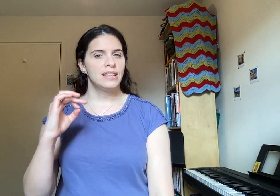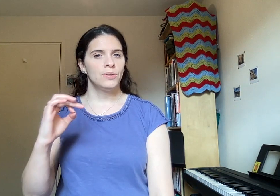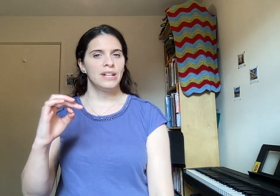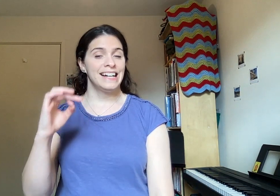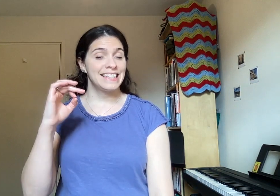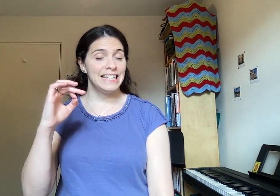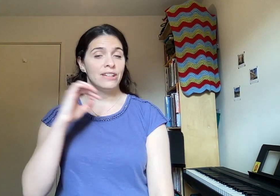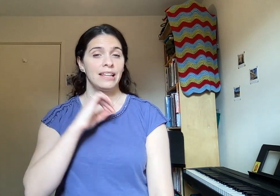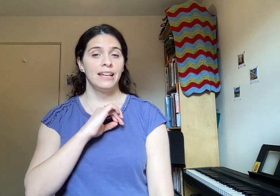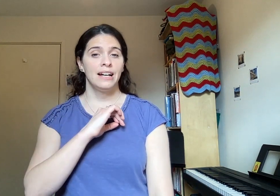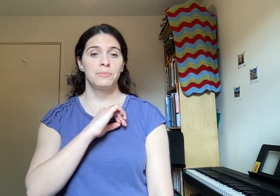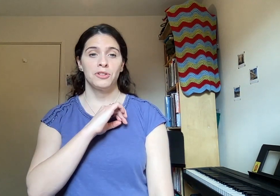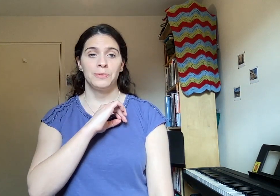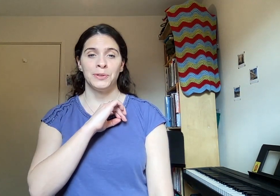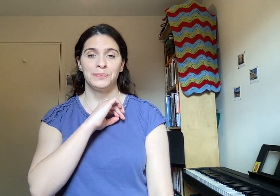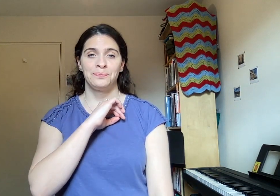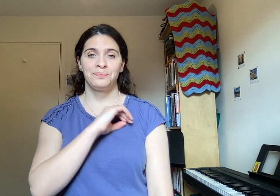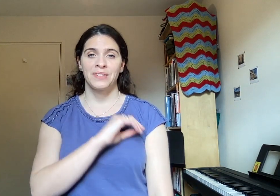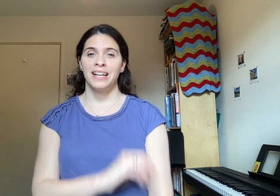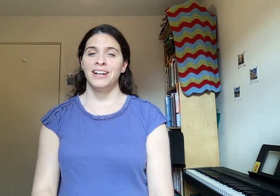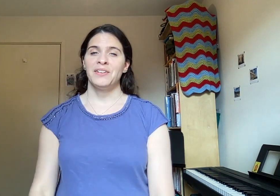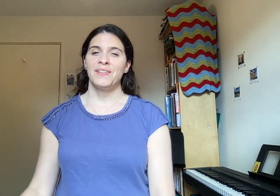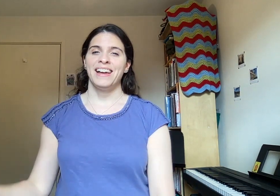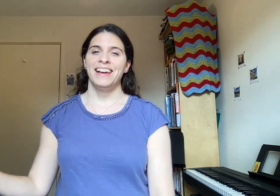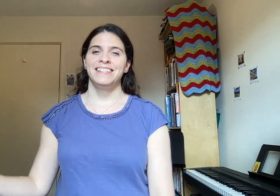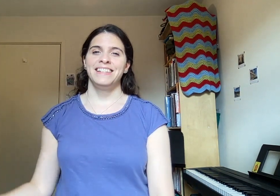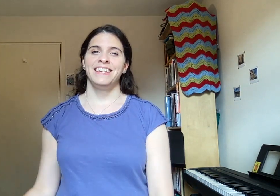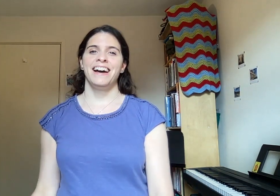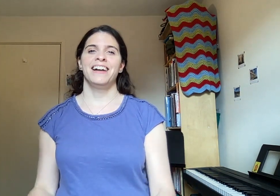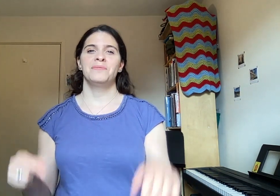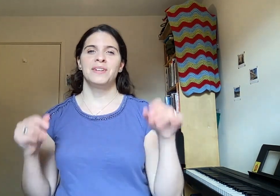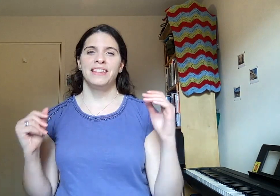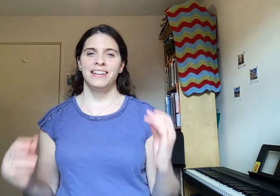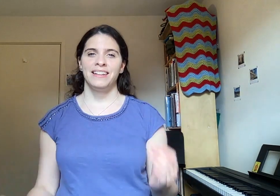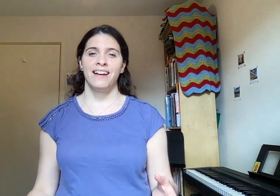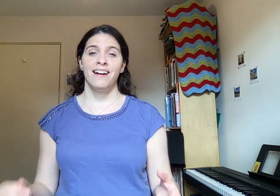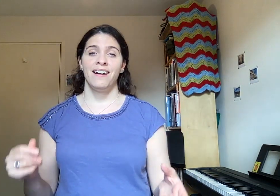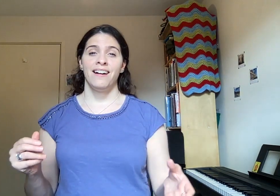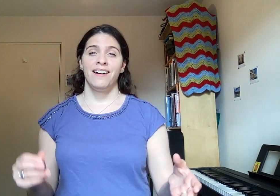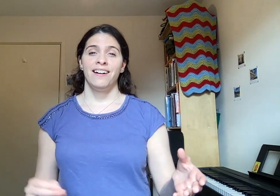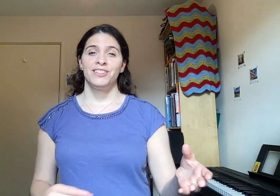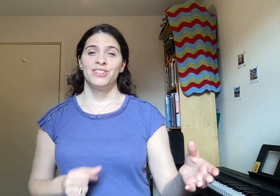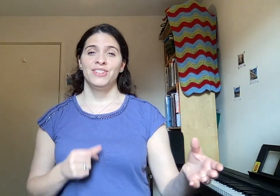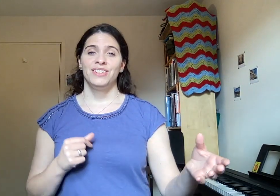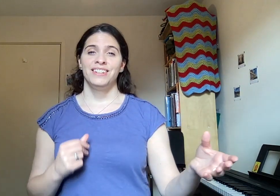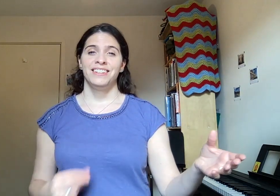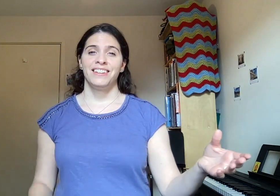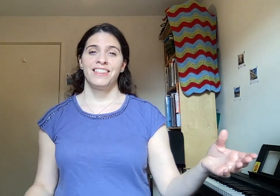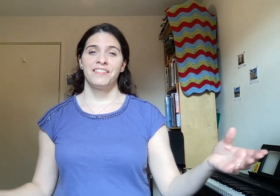out as evenly as possible. Ready and breathe in. 2, 3,